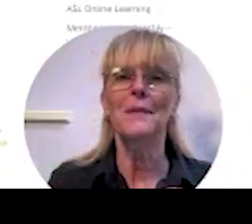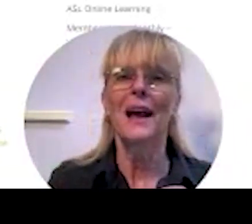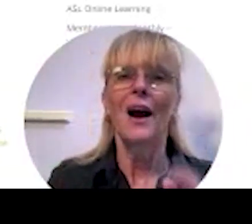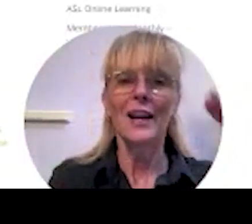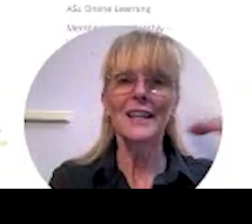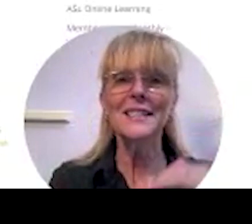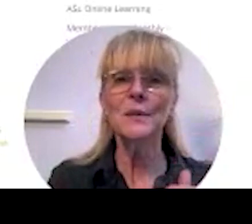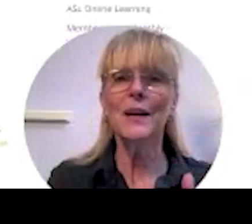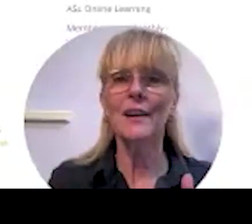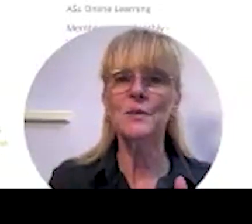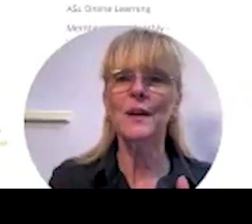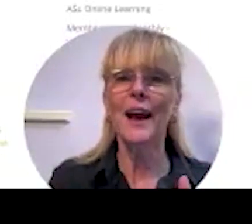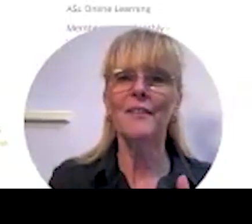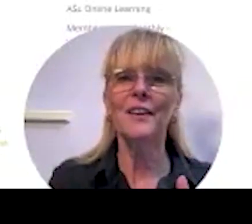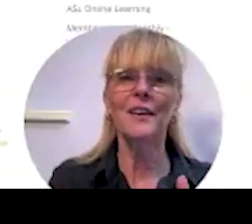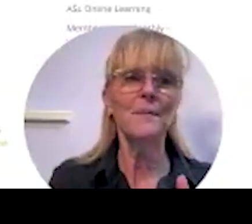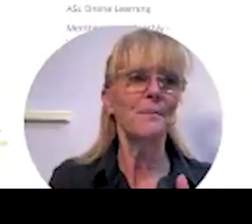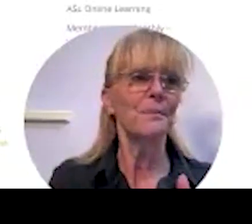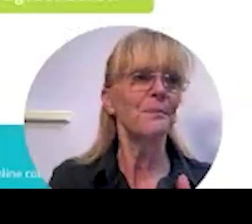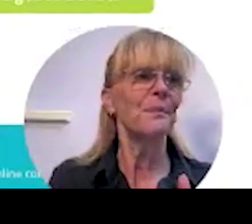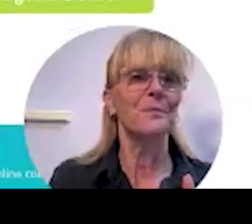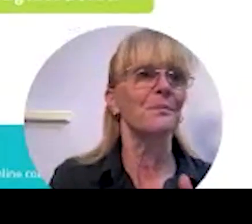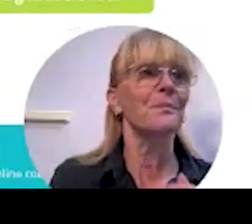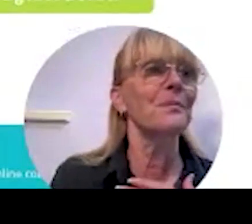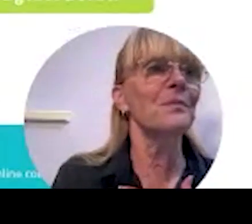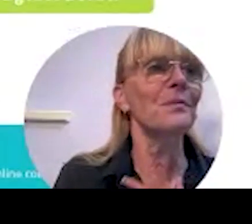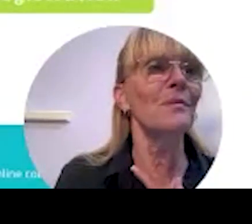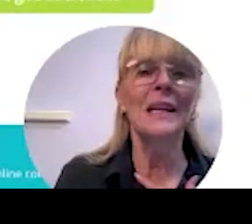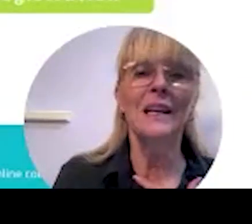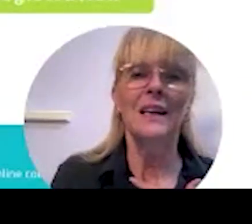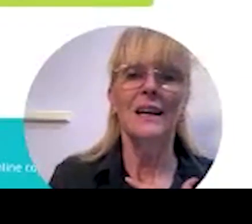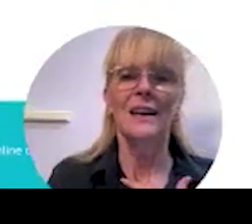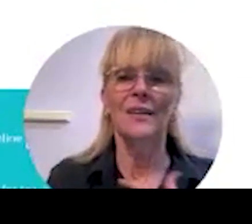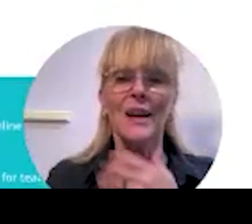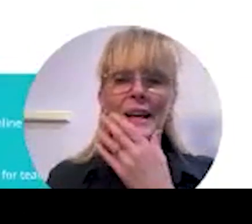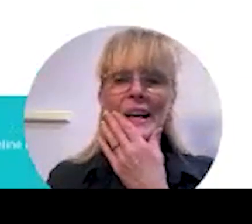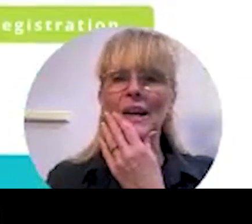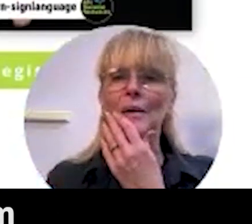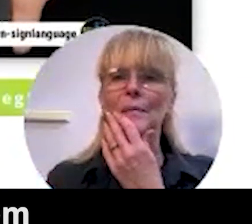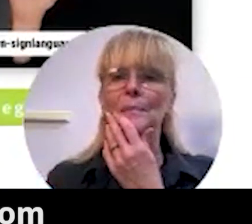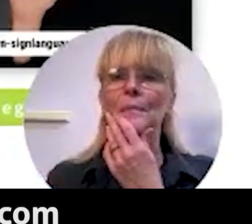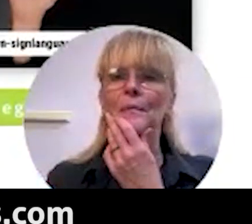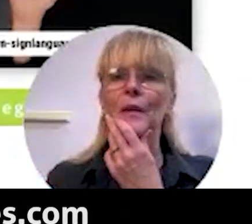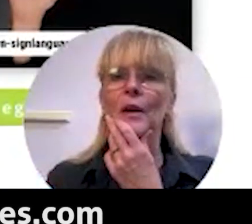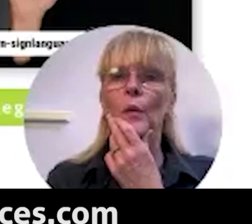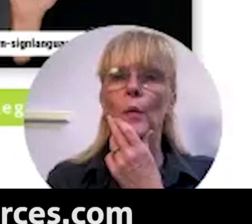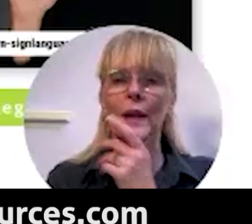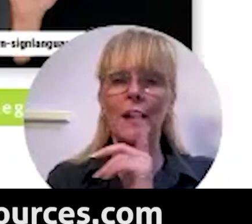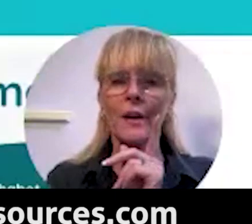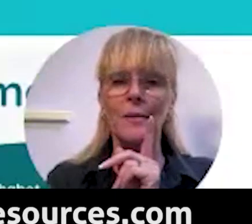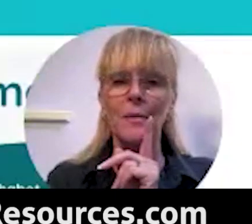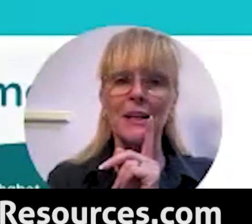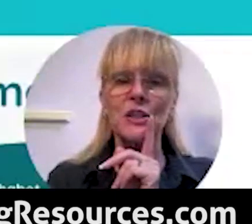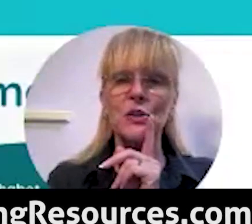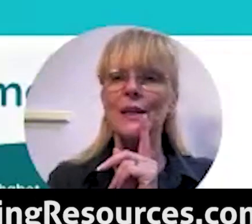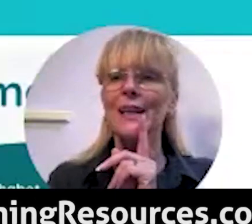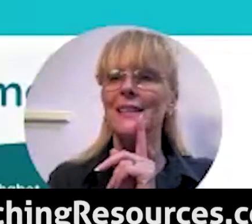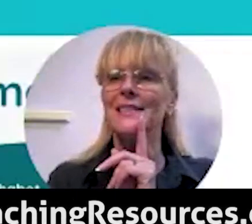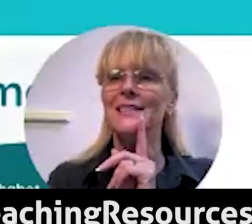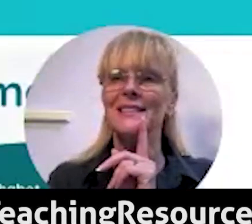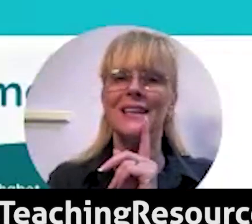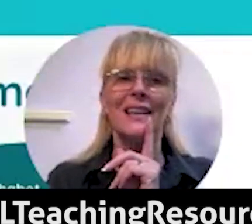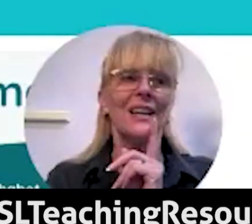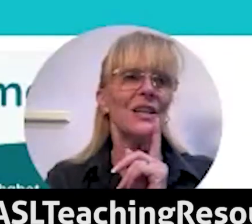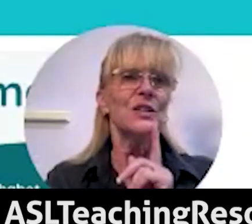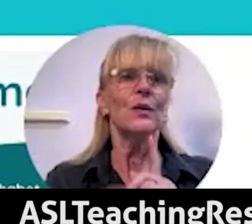more all right let's see what else we have here all right um we are let me make sure